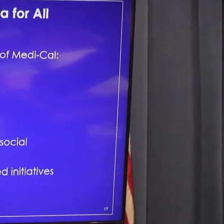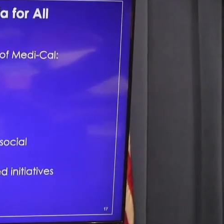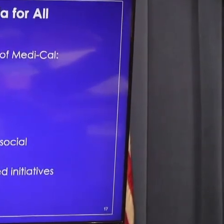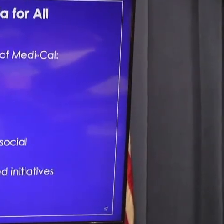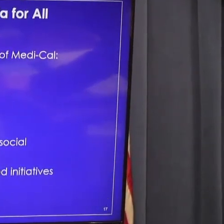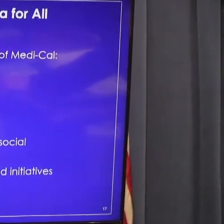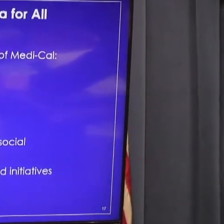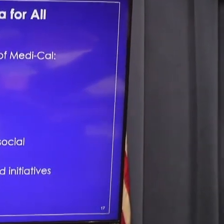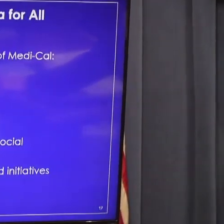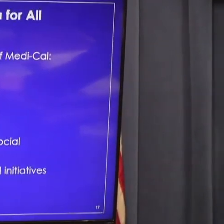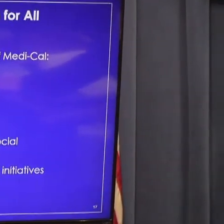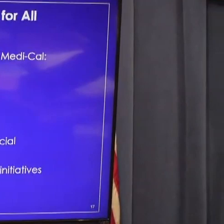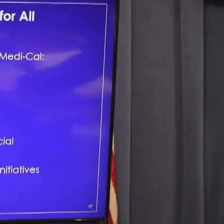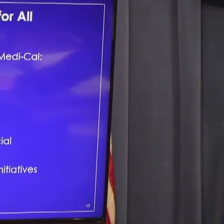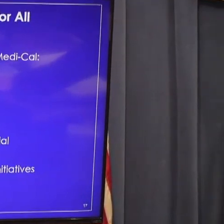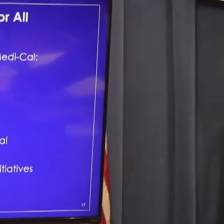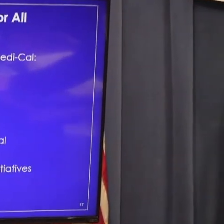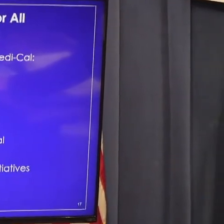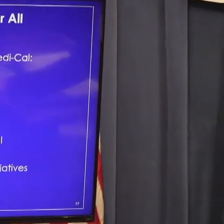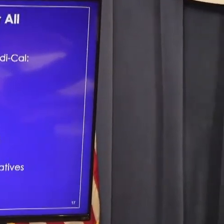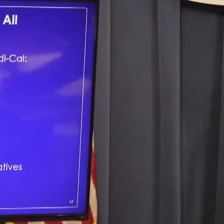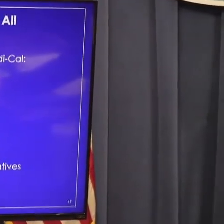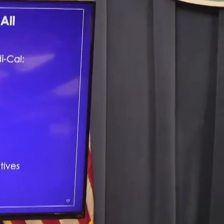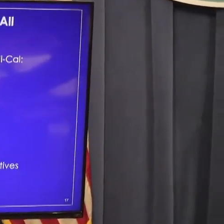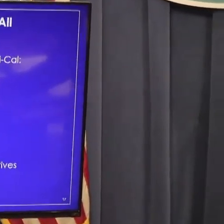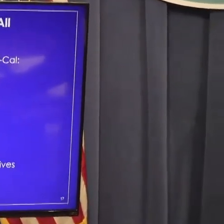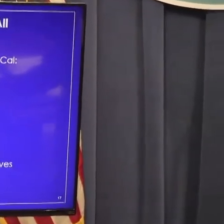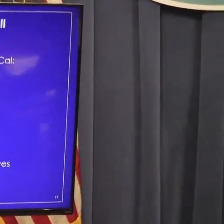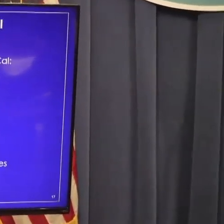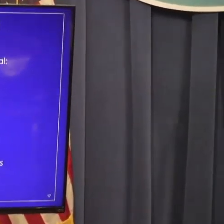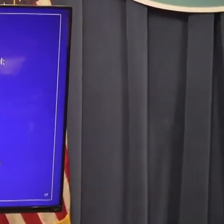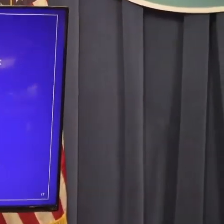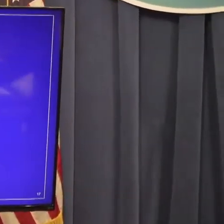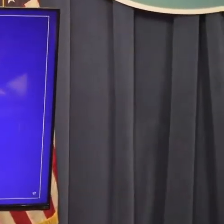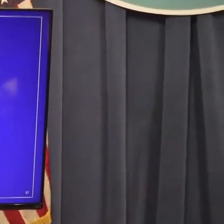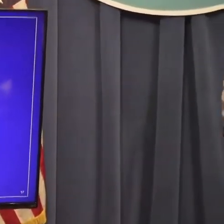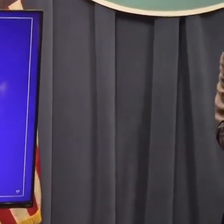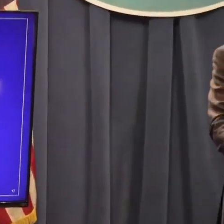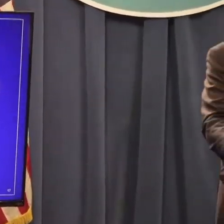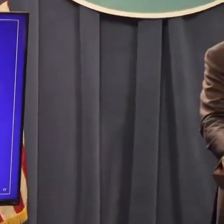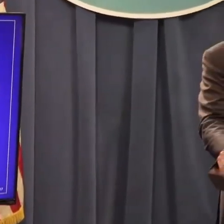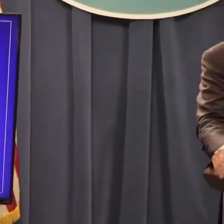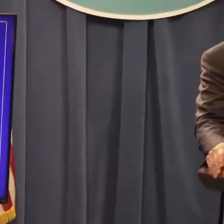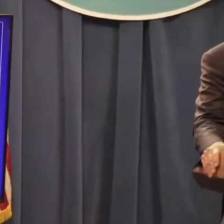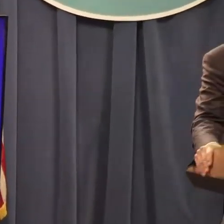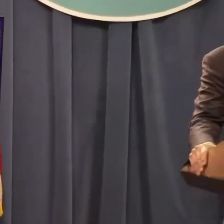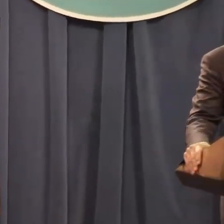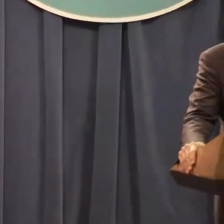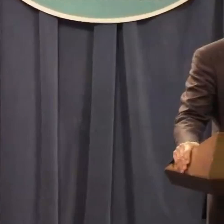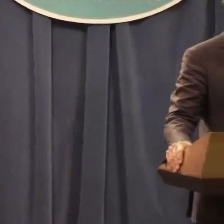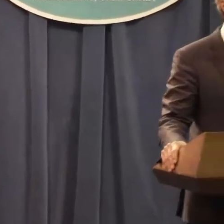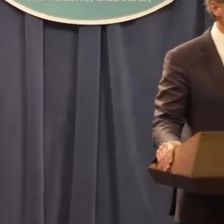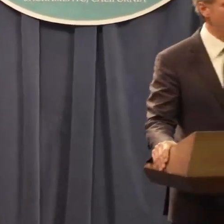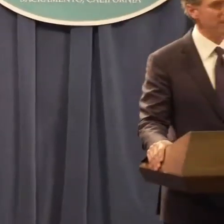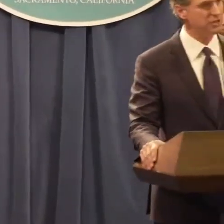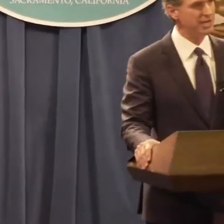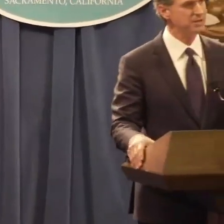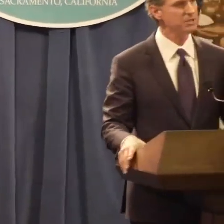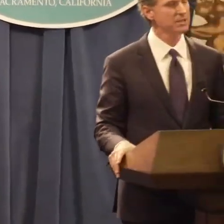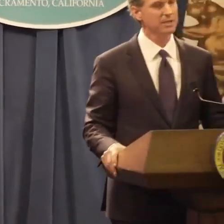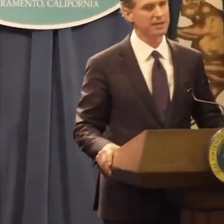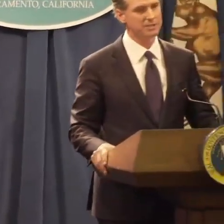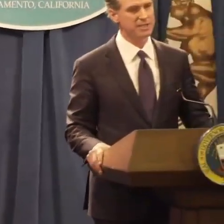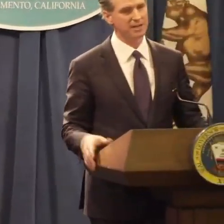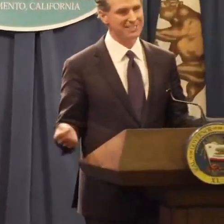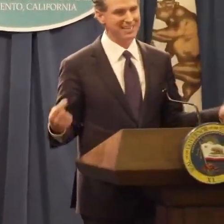I'm not interested in this unless you're interested in innovation and transformation. I'm not here to add 10% to the budget, 3%. He says, I want to